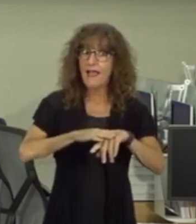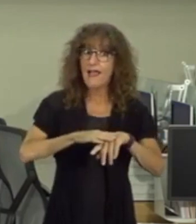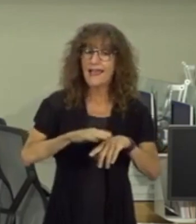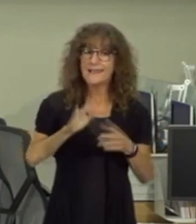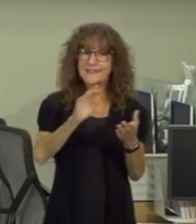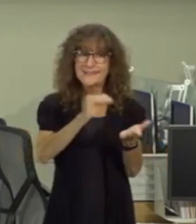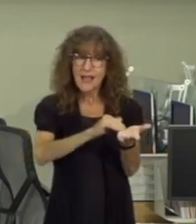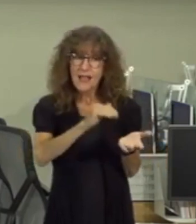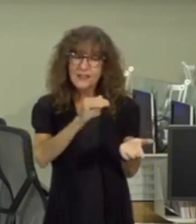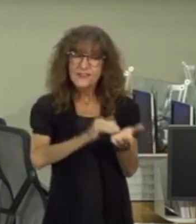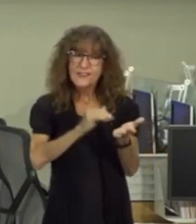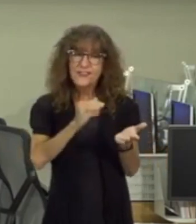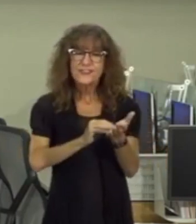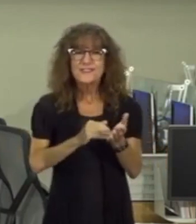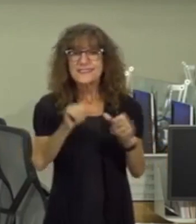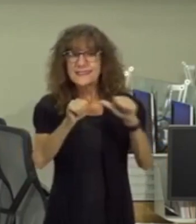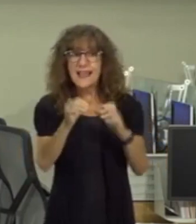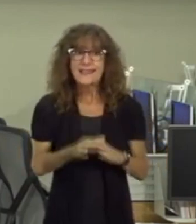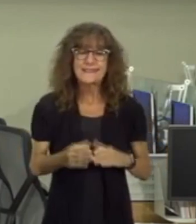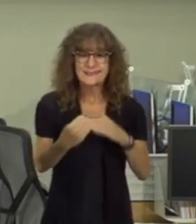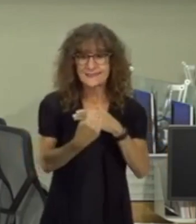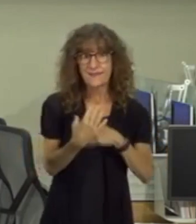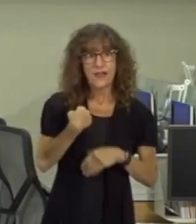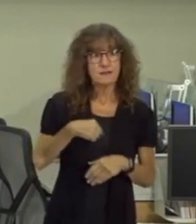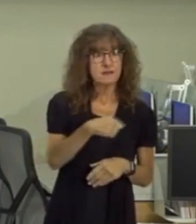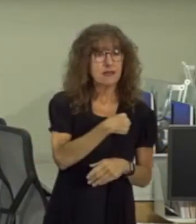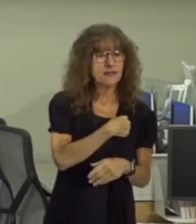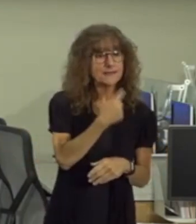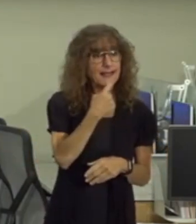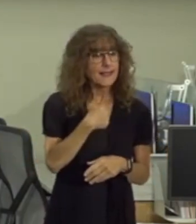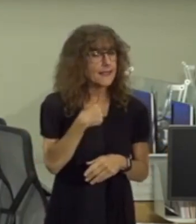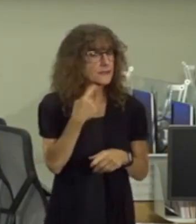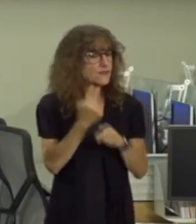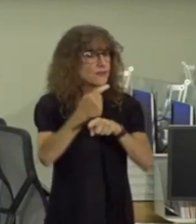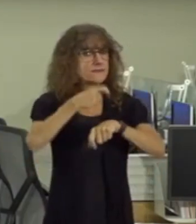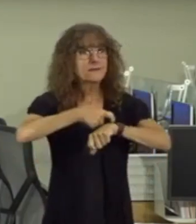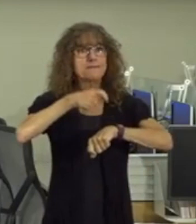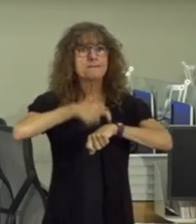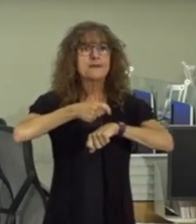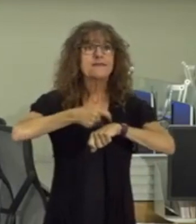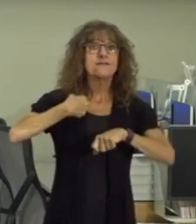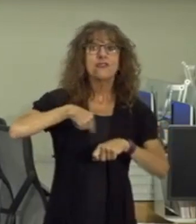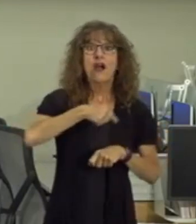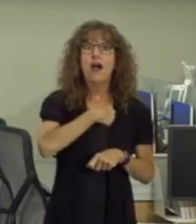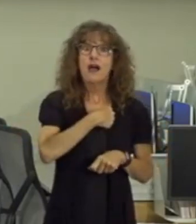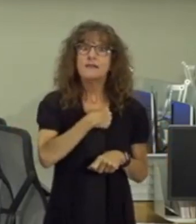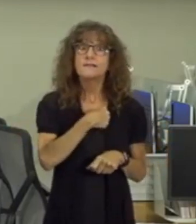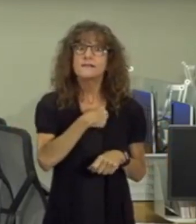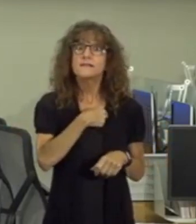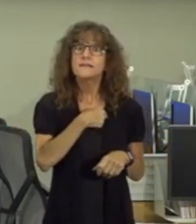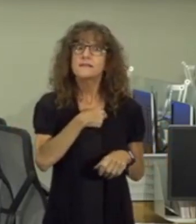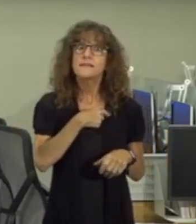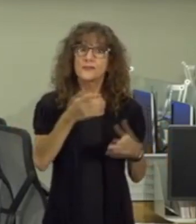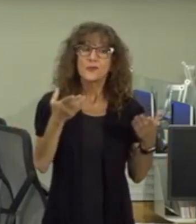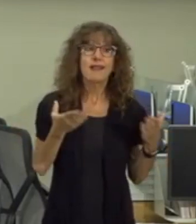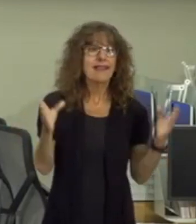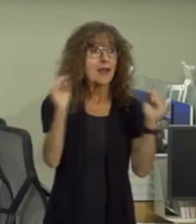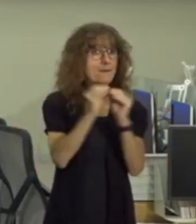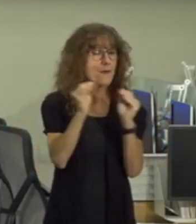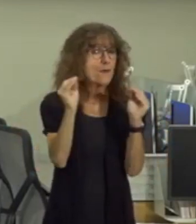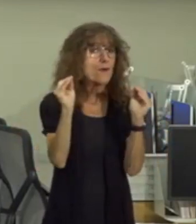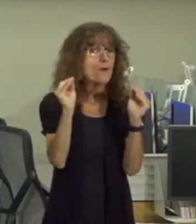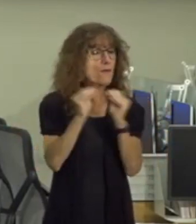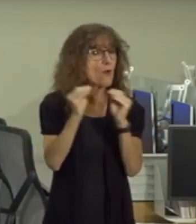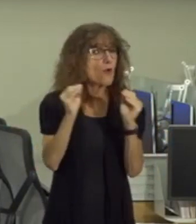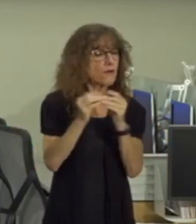of medical experts and scientists who will tell us when it is wise for us to be able to to do to allow more and more